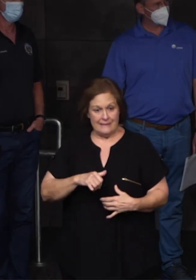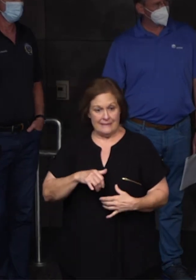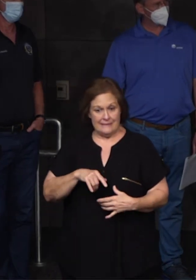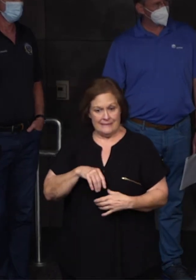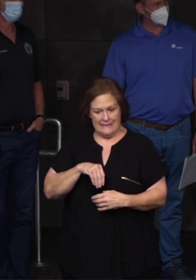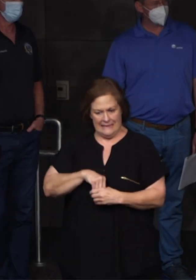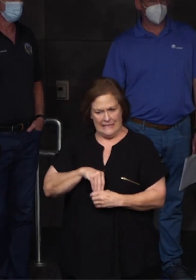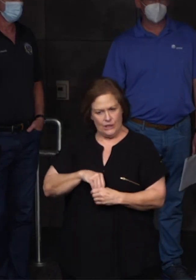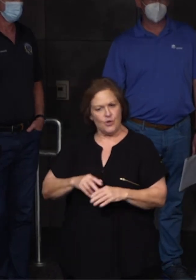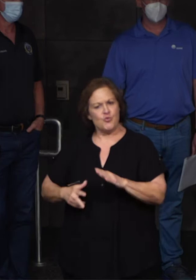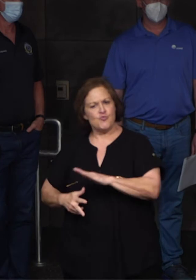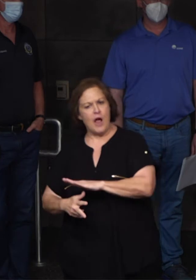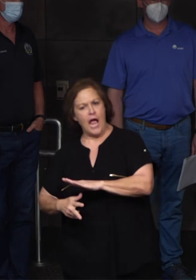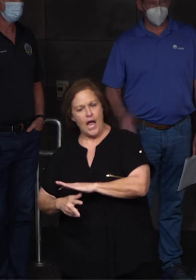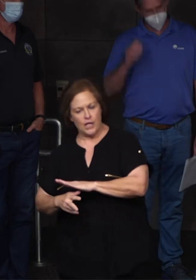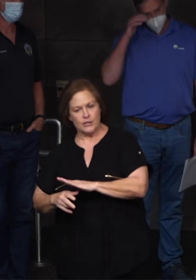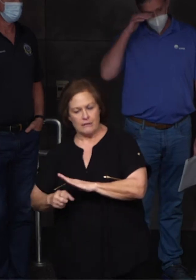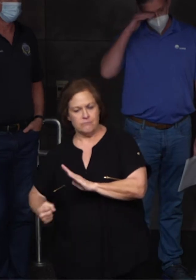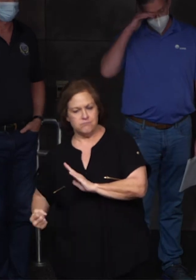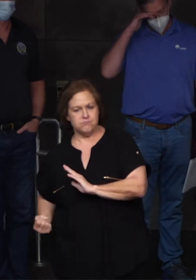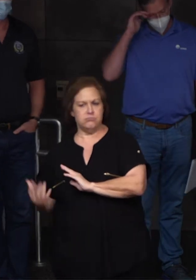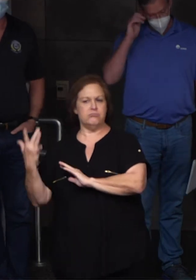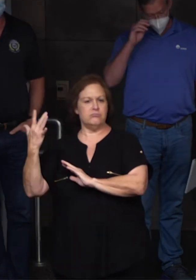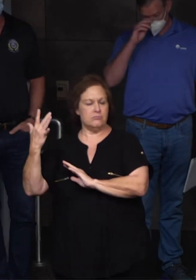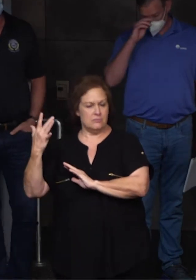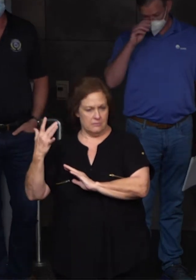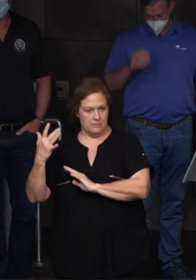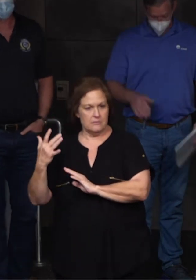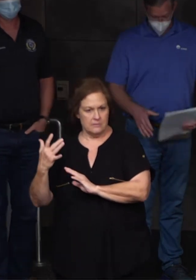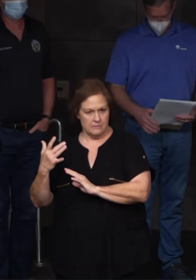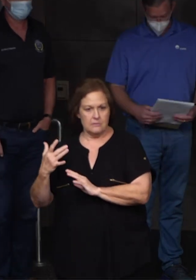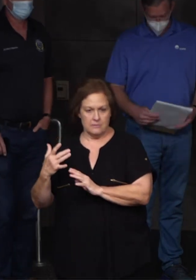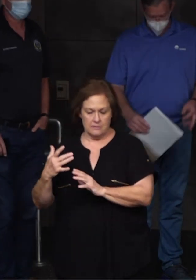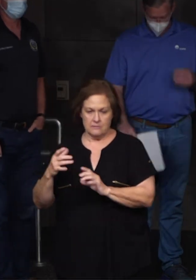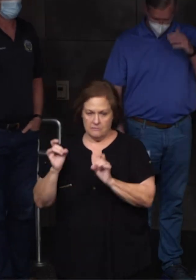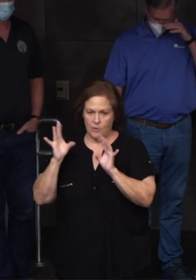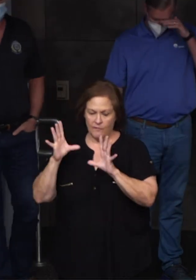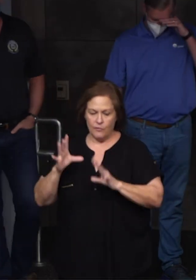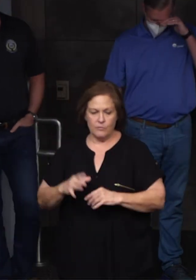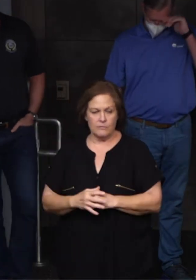inside of a garage that ignited the house and caused a great amount of loss.